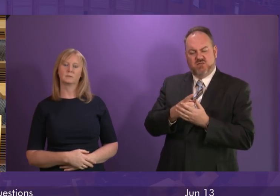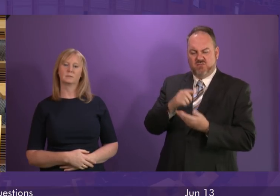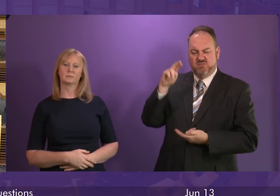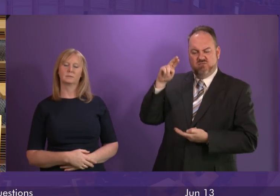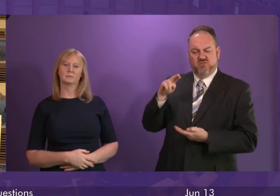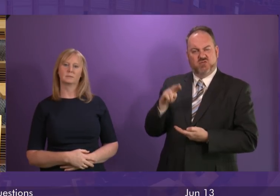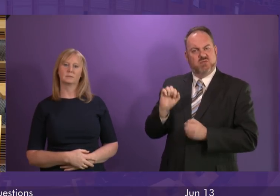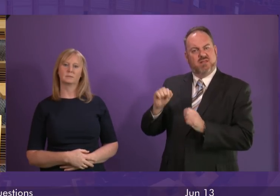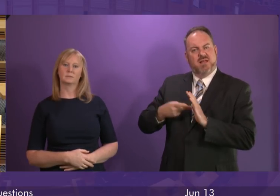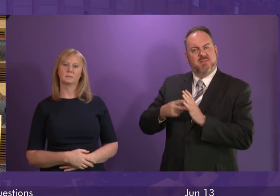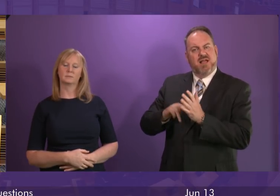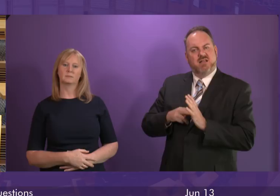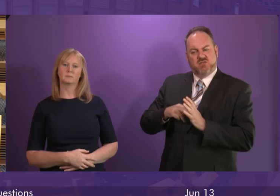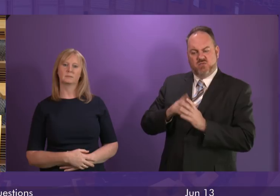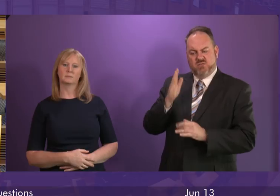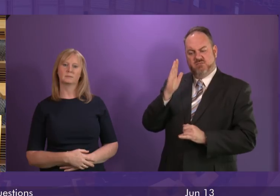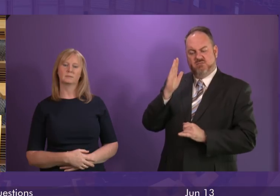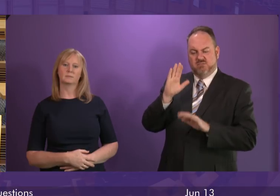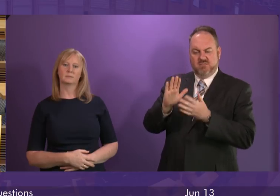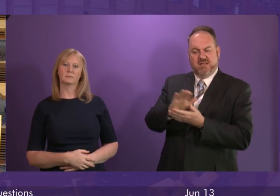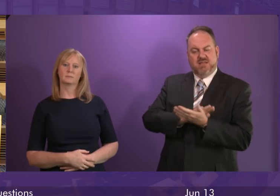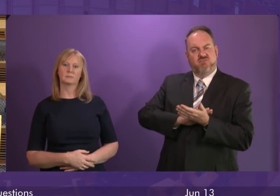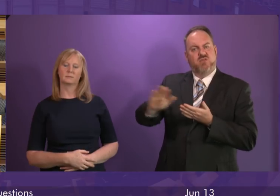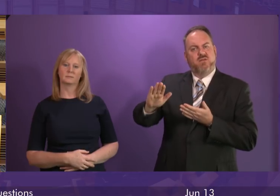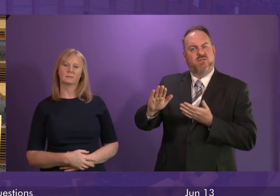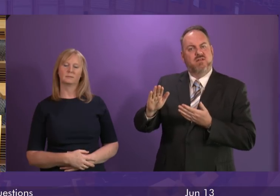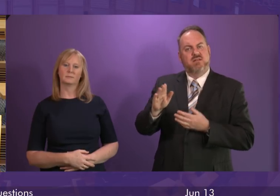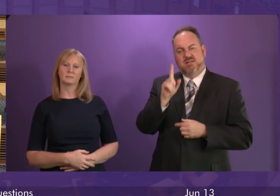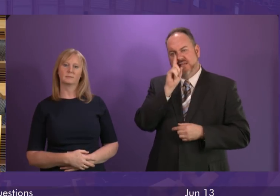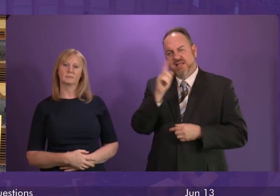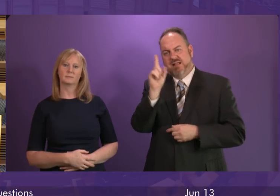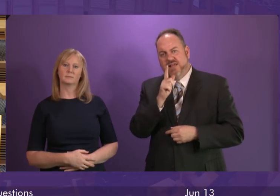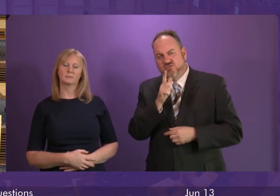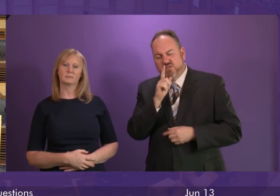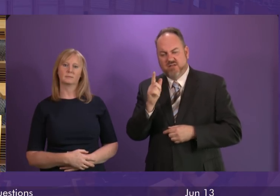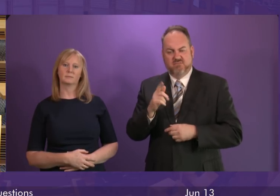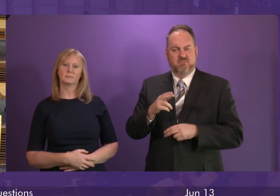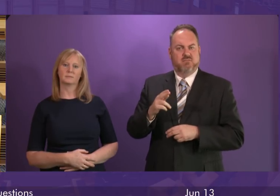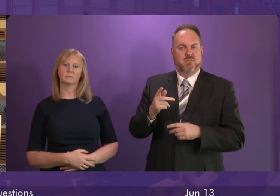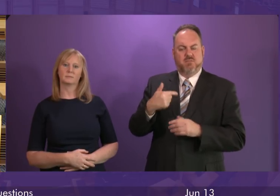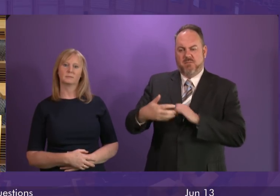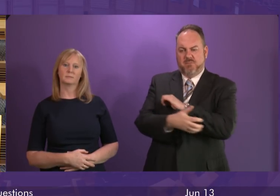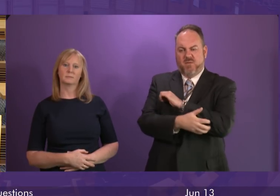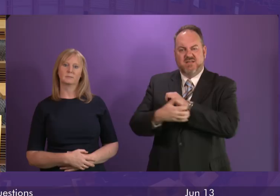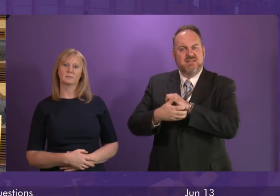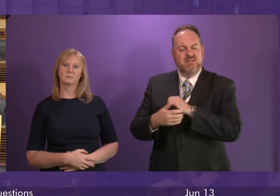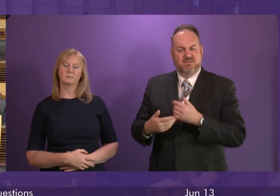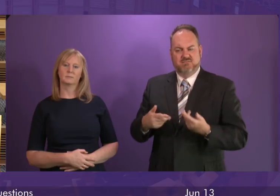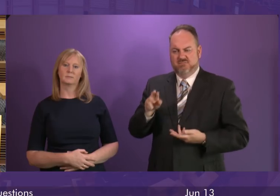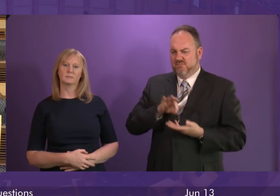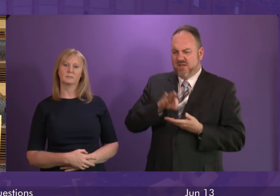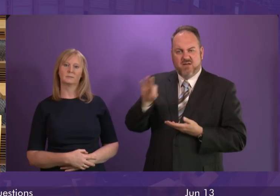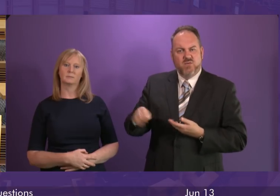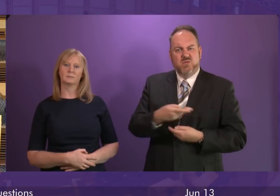down its plans to end fuel poverty. Back in 2008, addressing this Parliament, Nicola Sturgeon said, and I